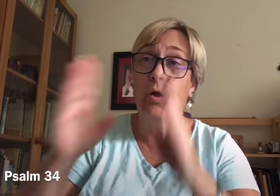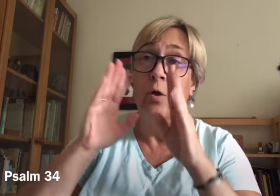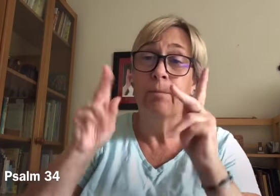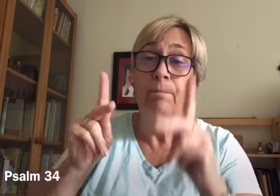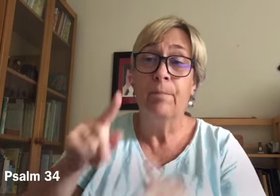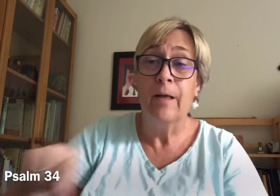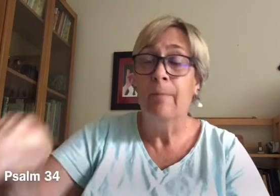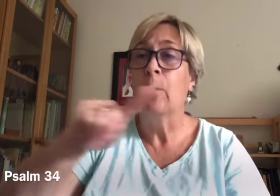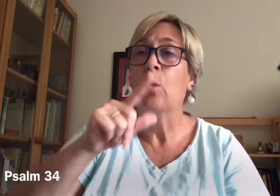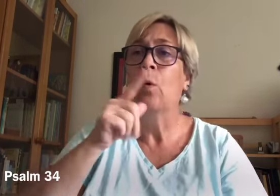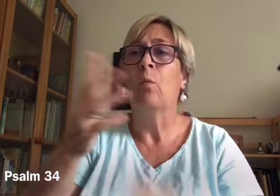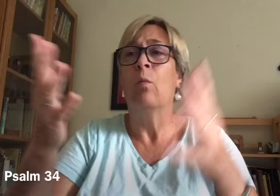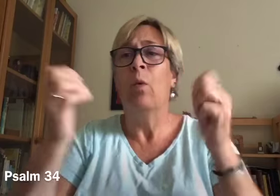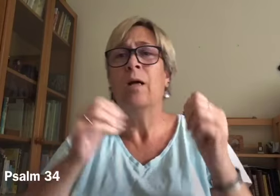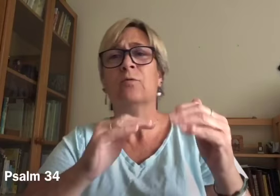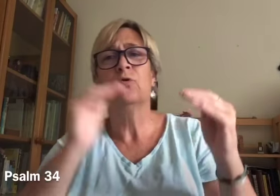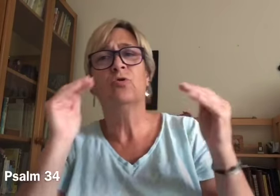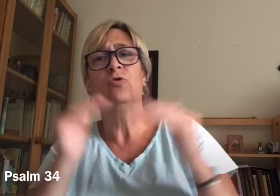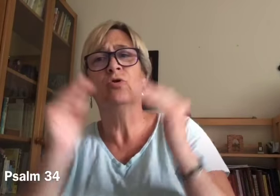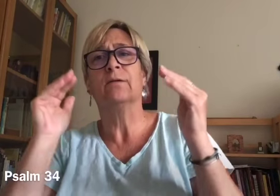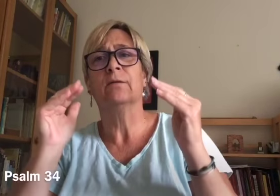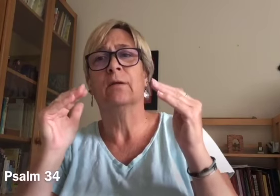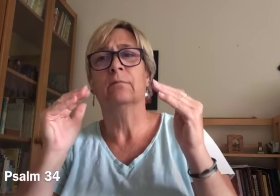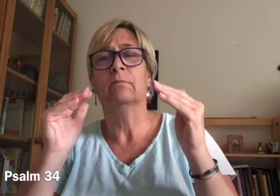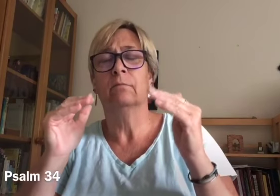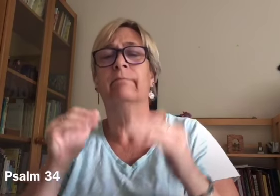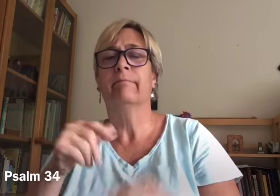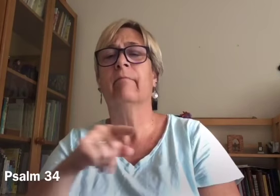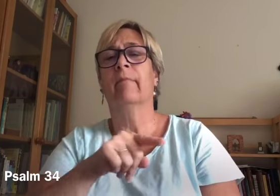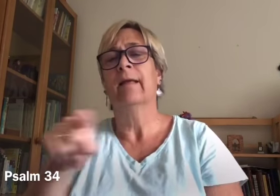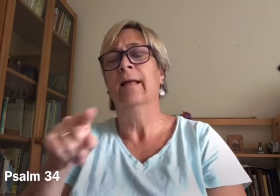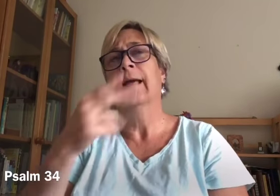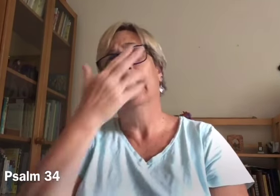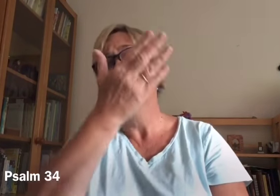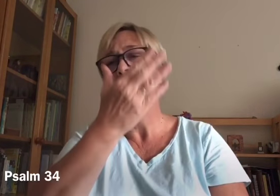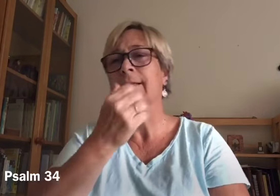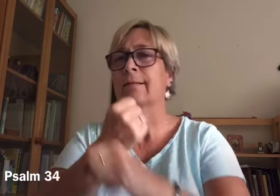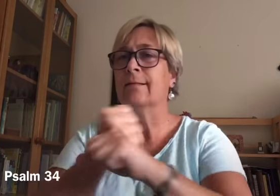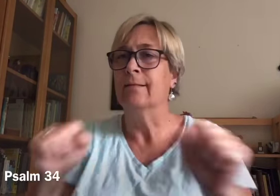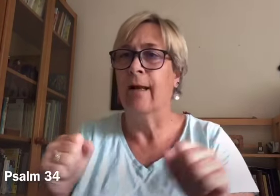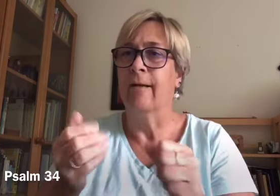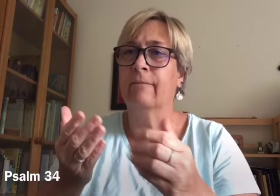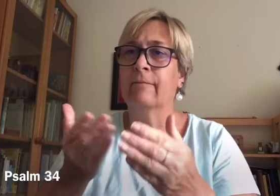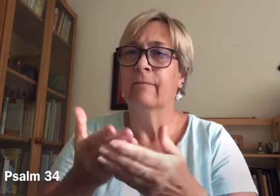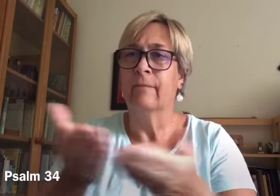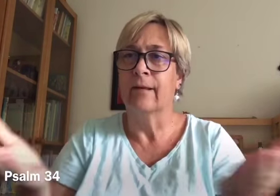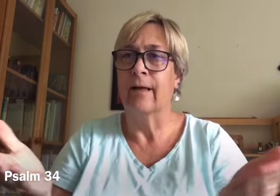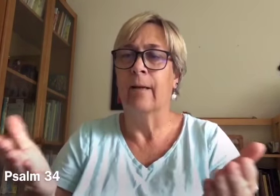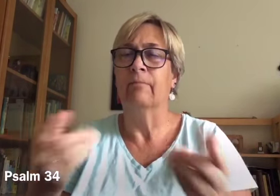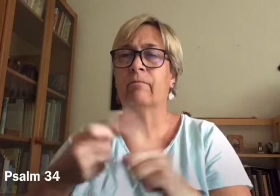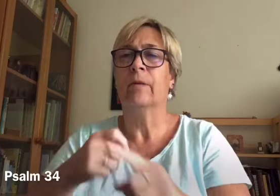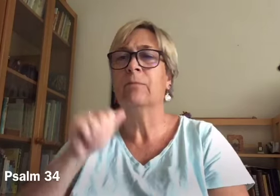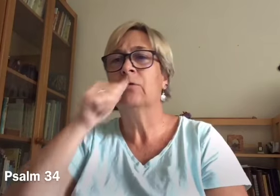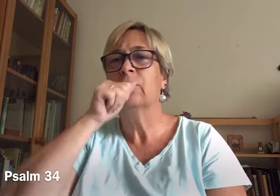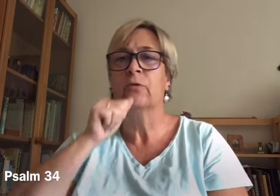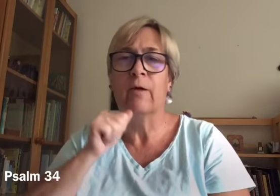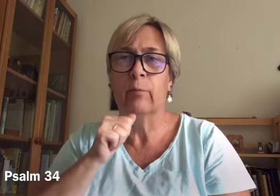When the just cry out, the Lord hears them. From all their distress,